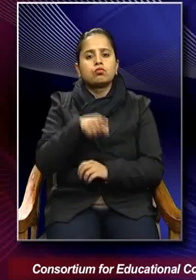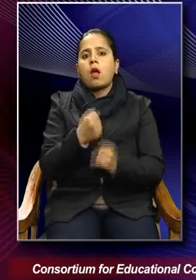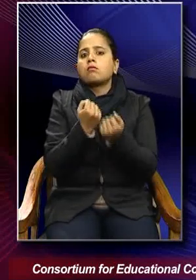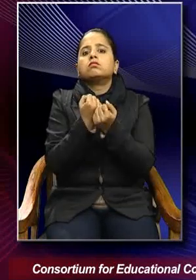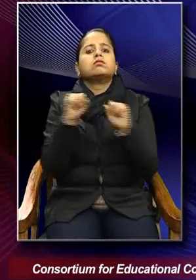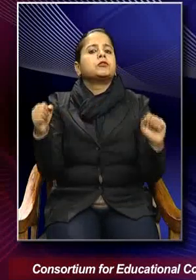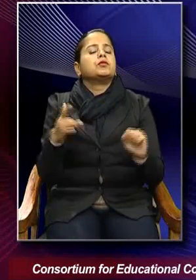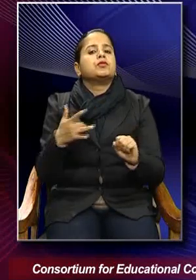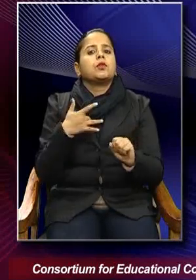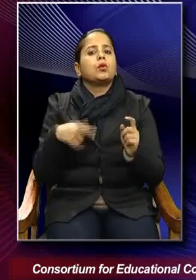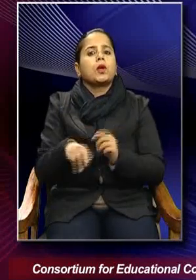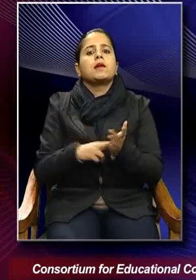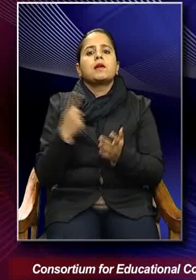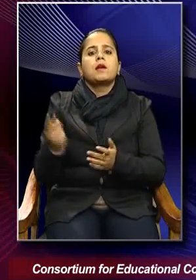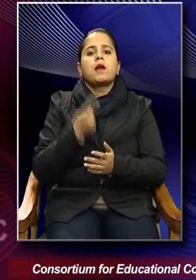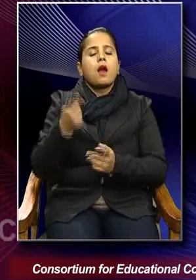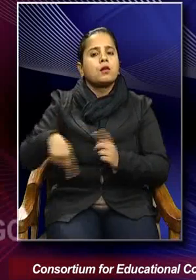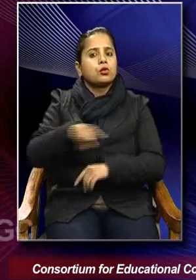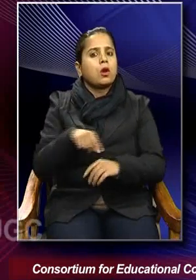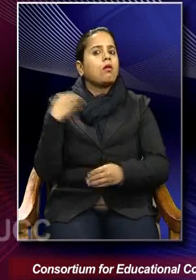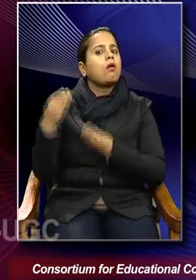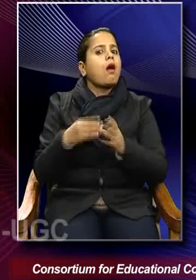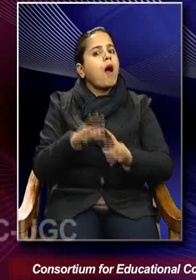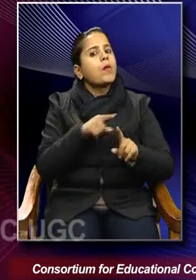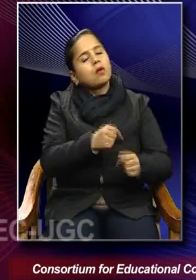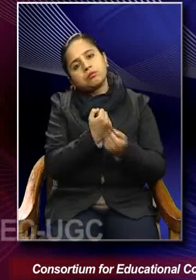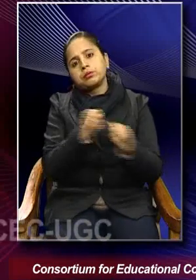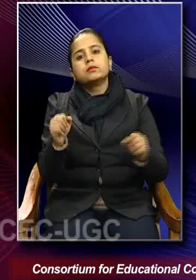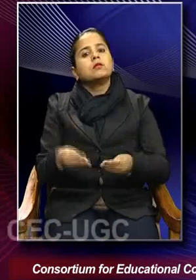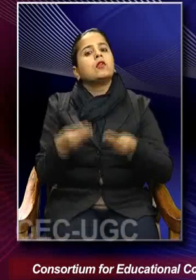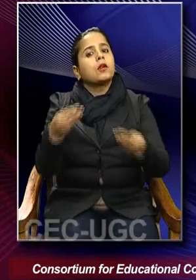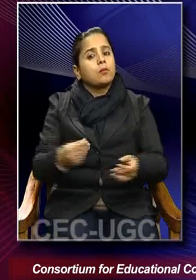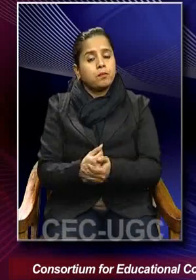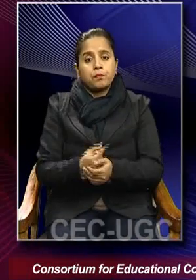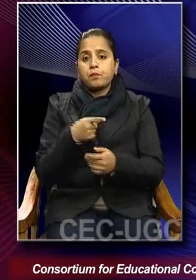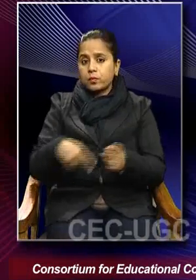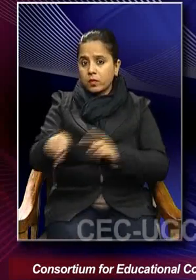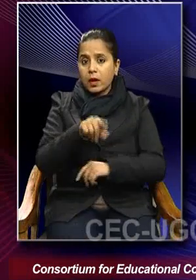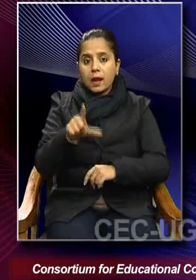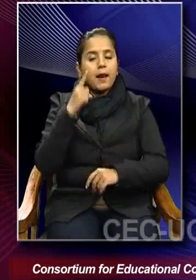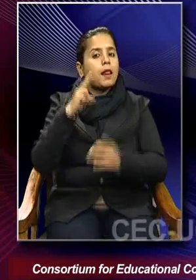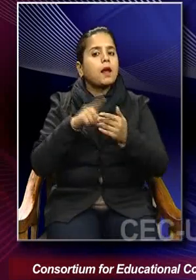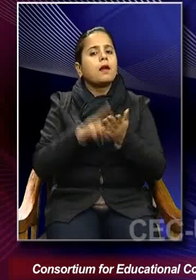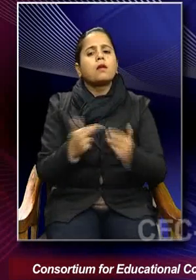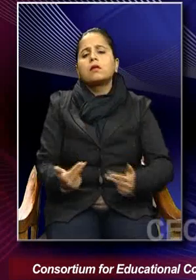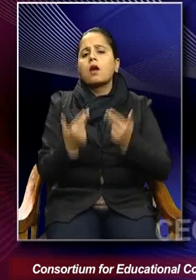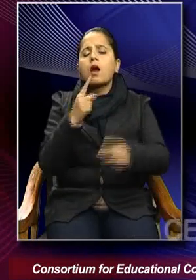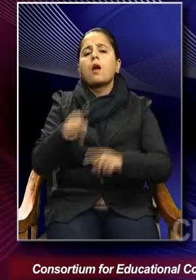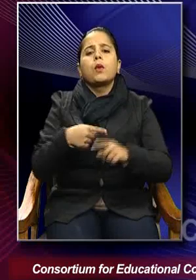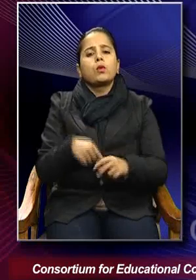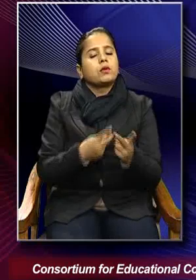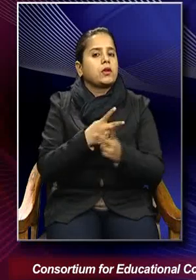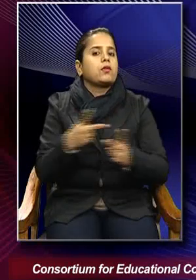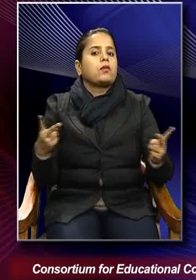nationalist regimes. So, Lenin is talking about a different